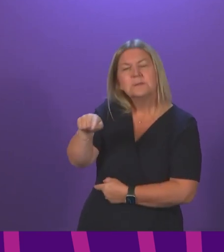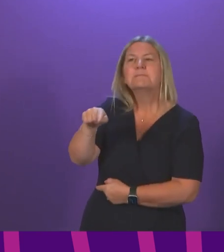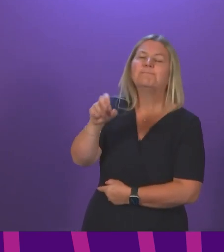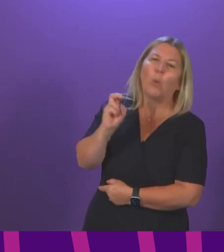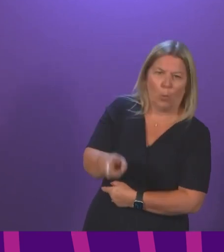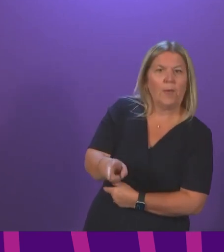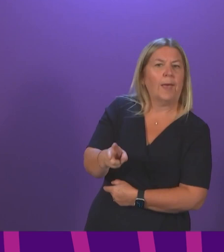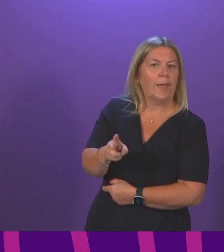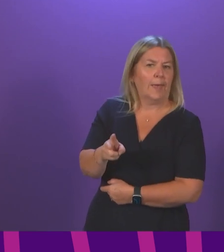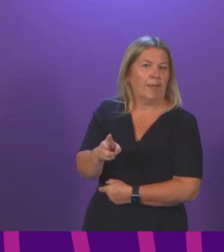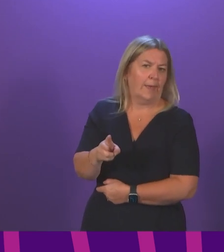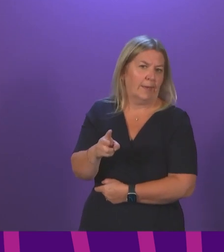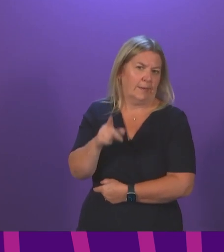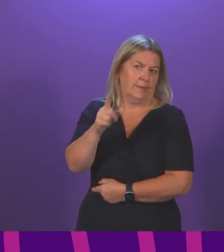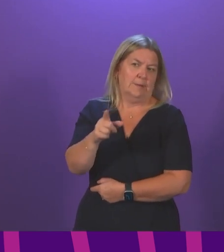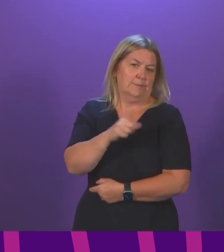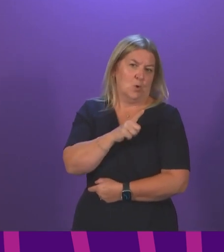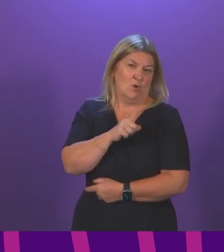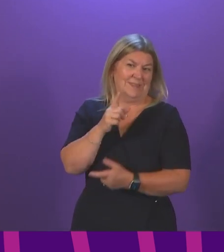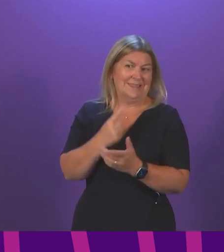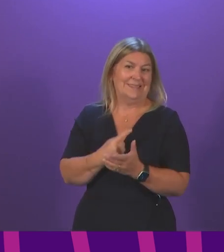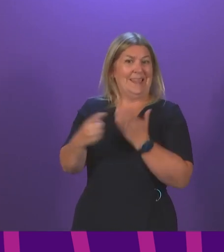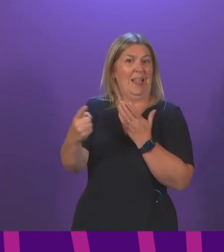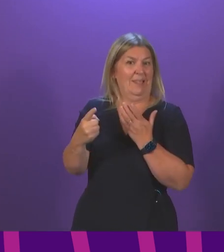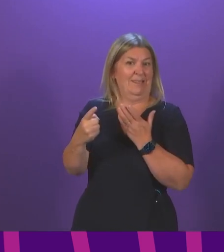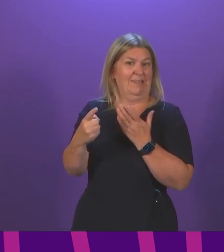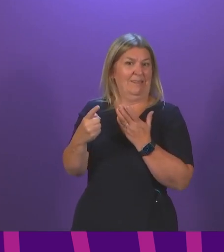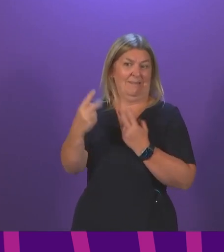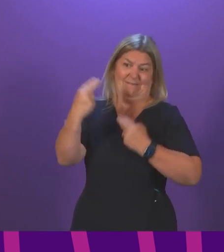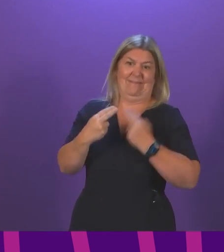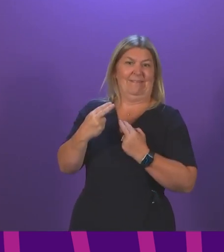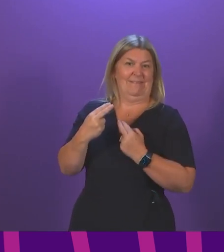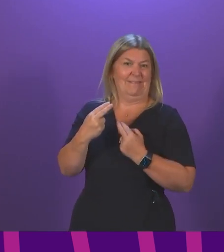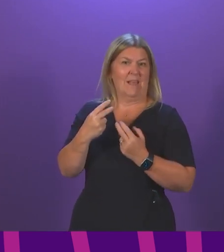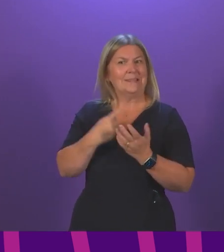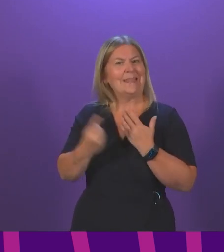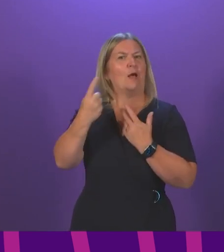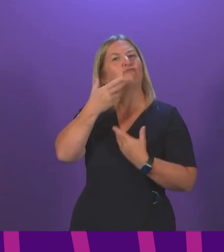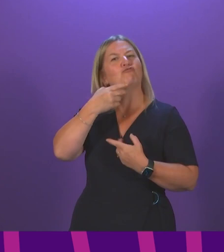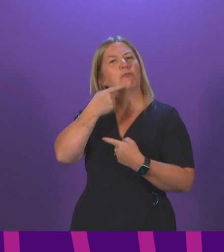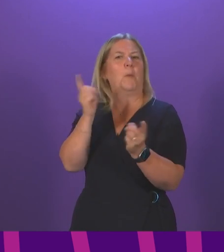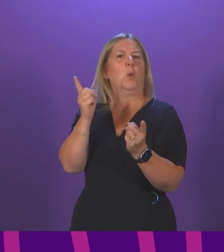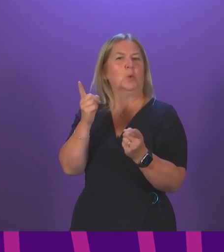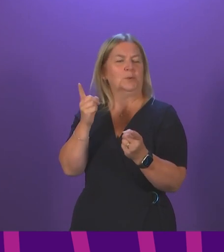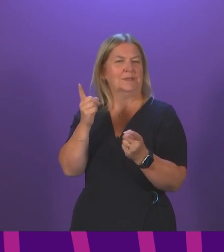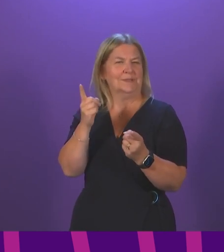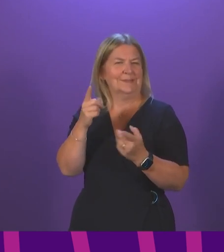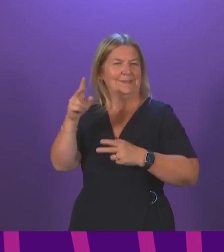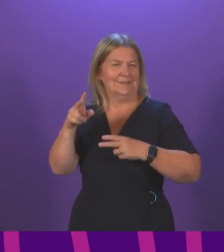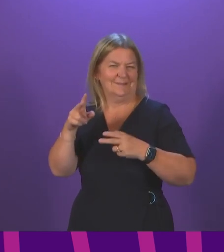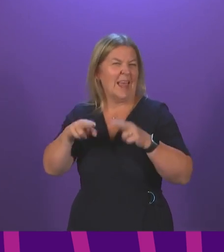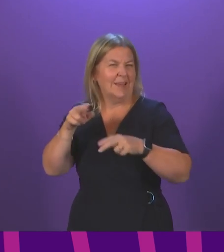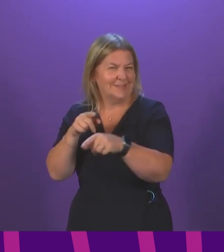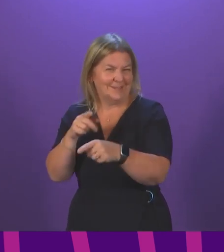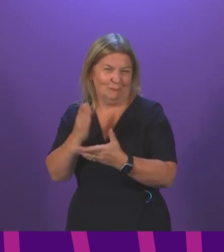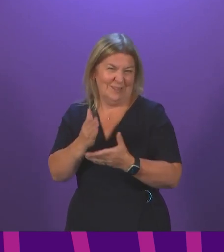of thing that we're talking about here right now, is that they are self-reported tests. This is a point that I heard the UK Vaccines Minister make yesterday in the House of Commons. So